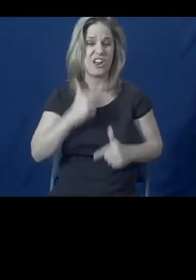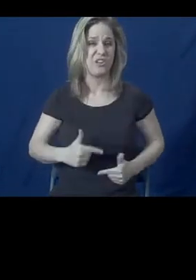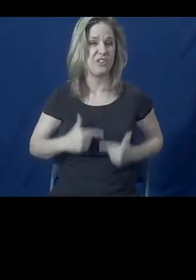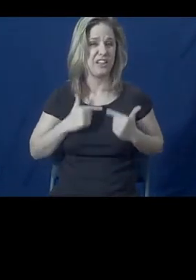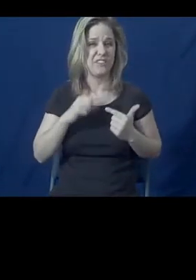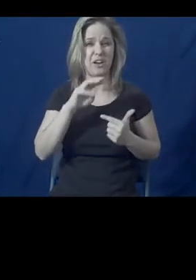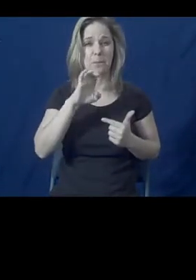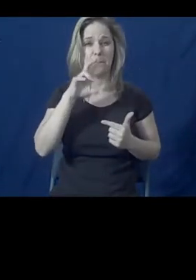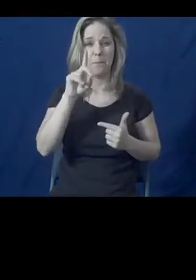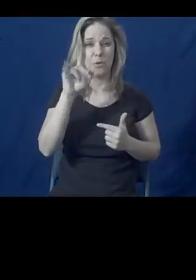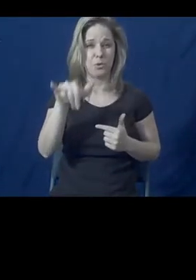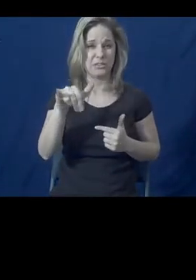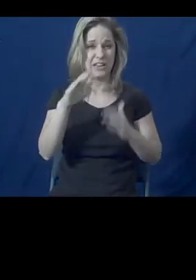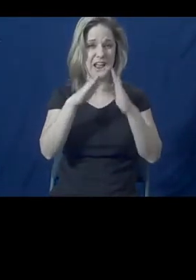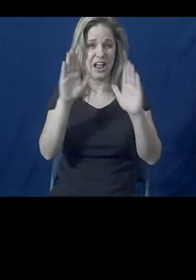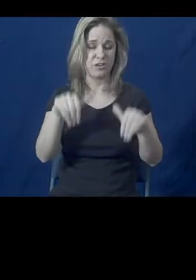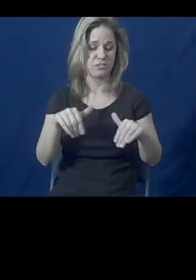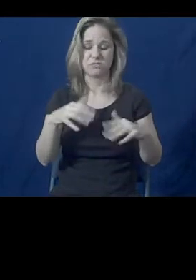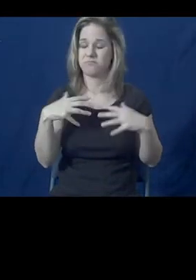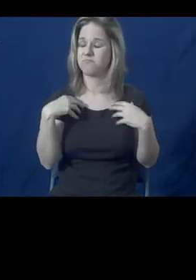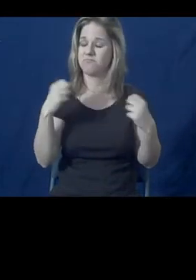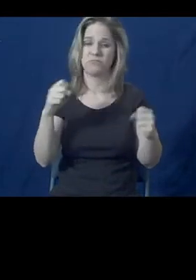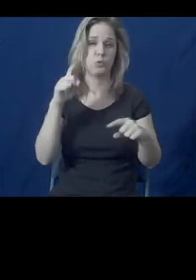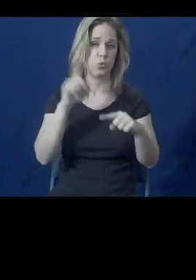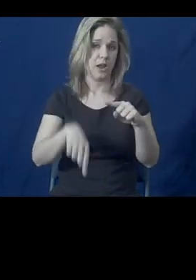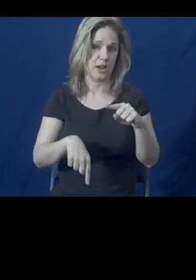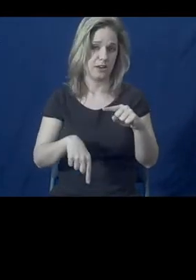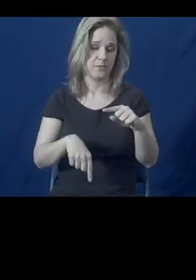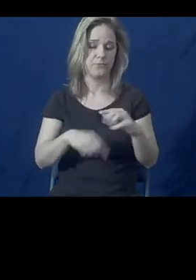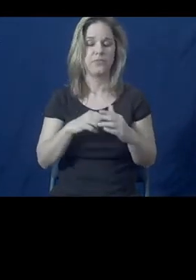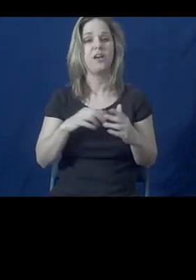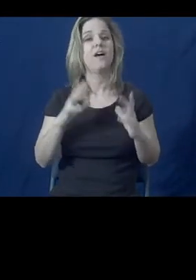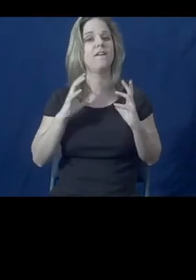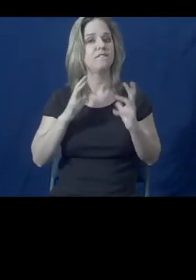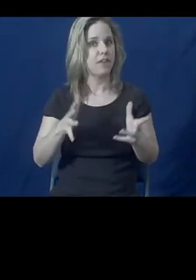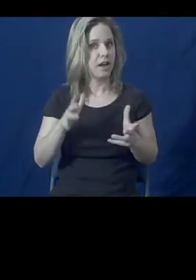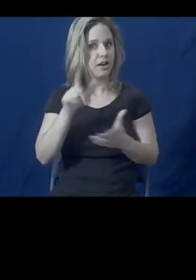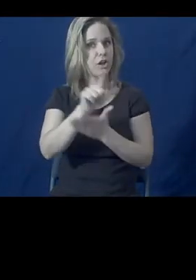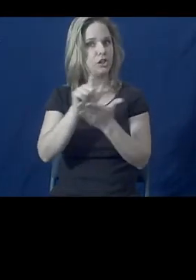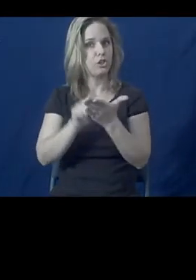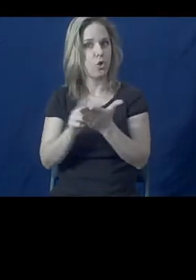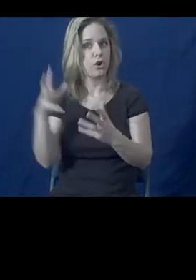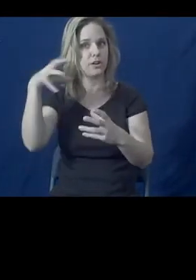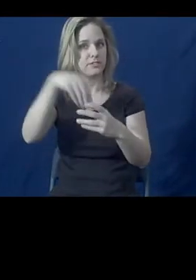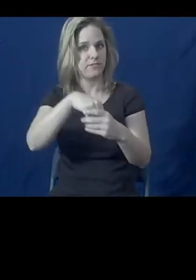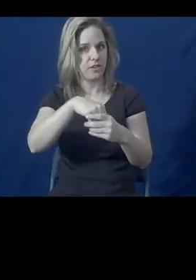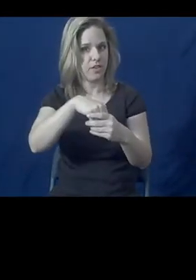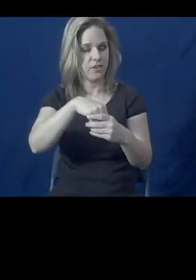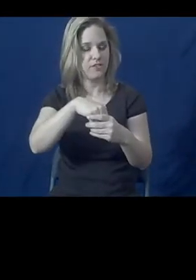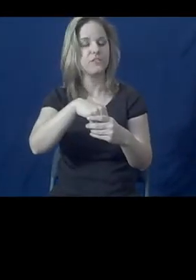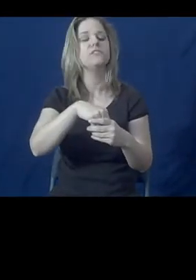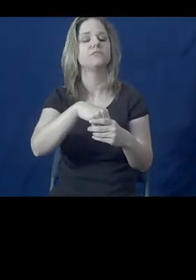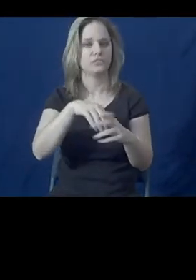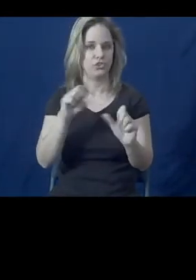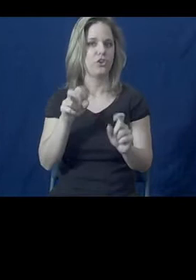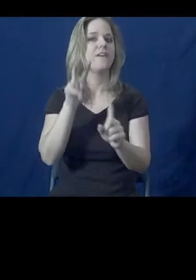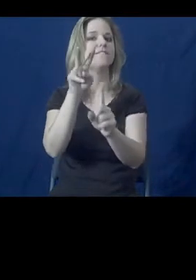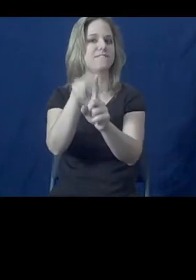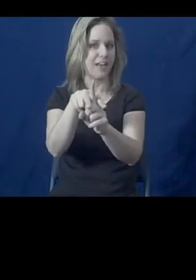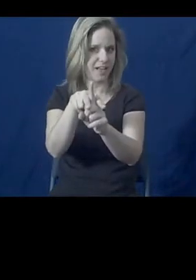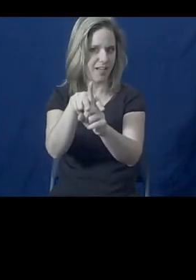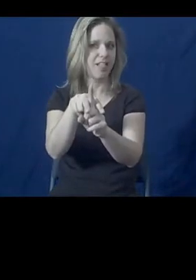never going to get better. That's where a lawyer can step in and file on behalf of that client